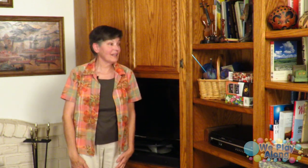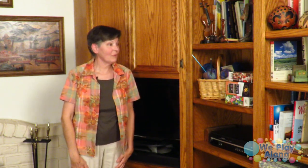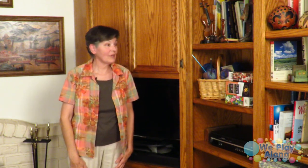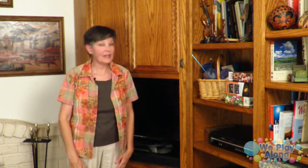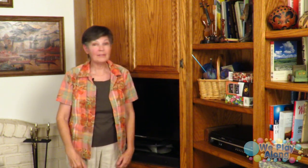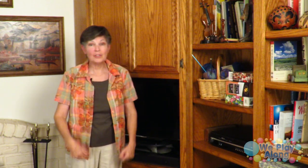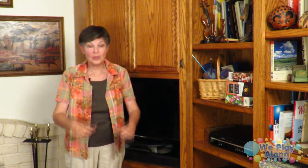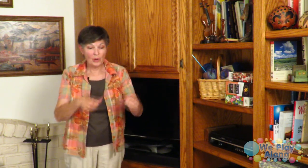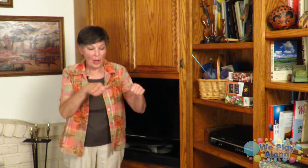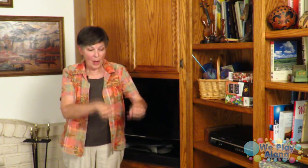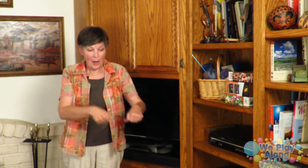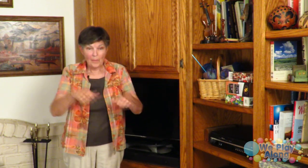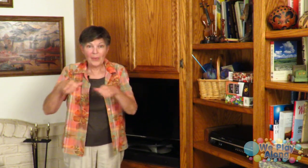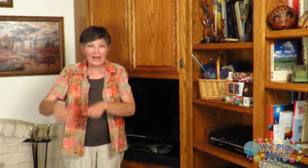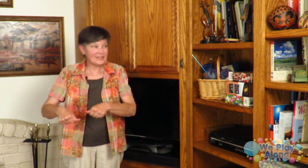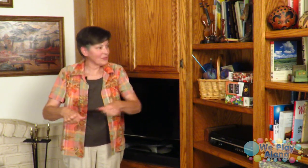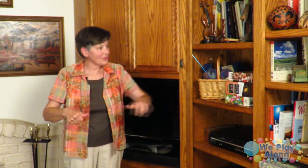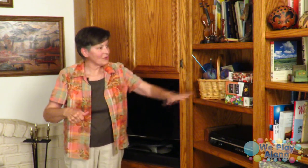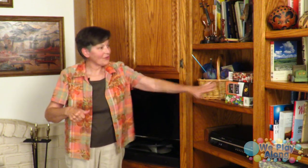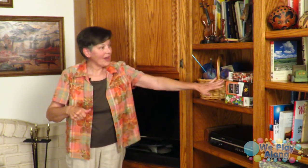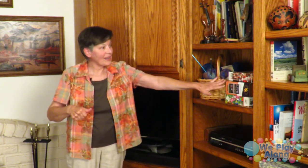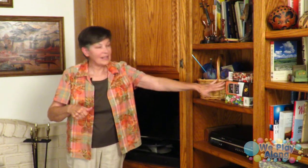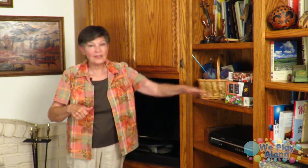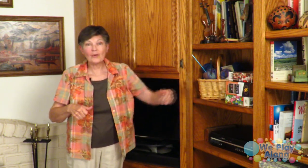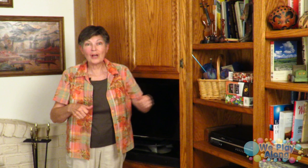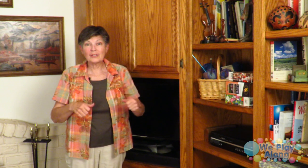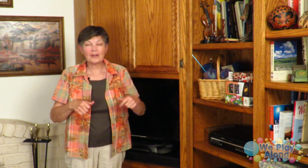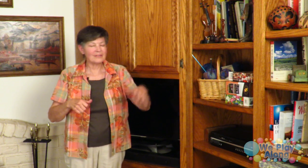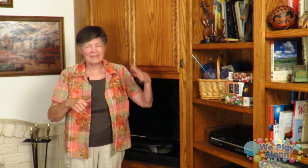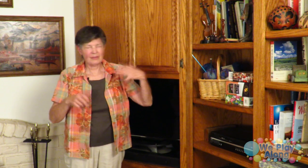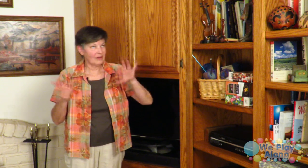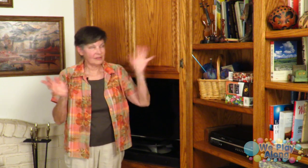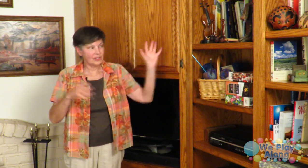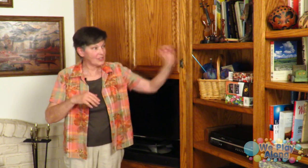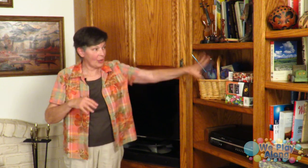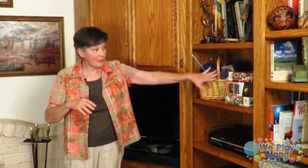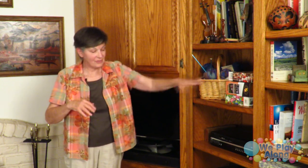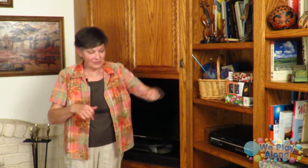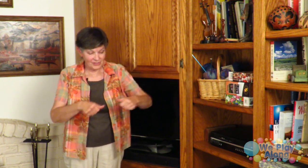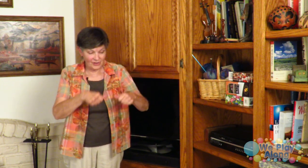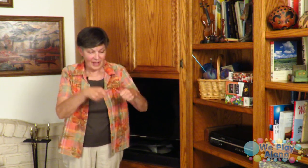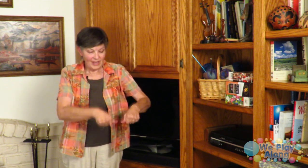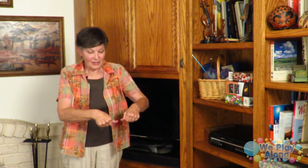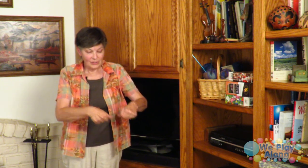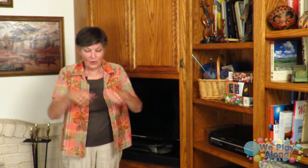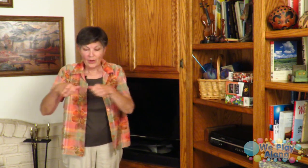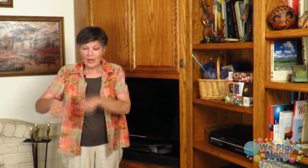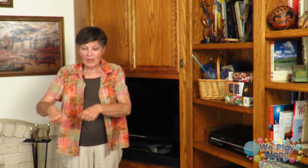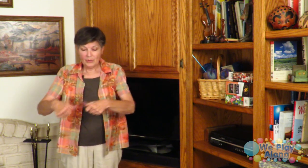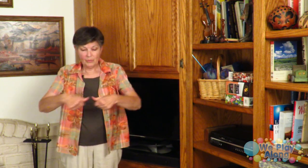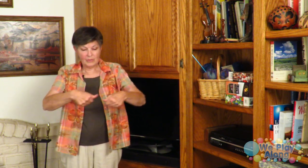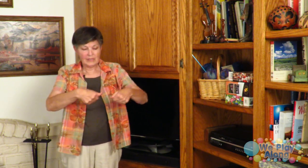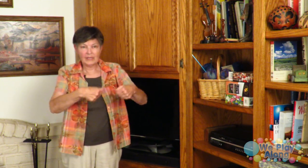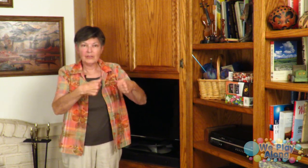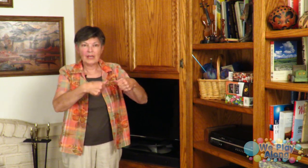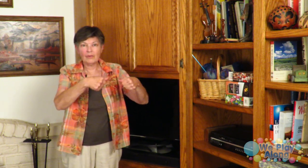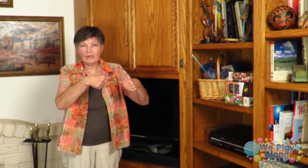town we love to do puzzles so I've got lots of cross our jigsaw puzzles here so you like you take your